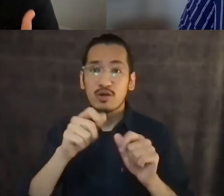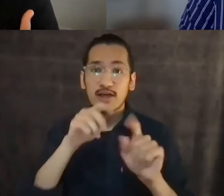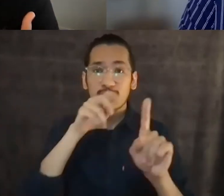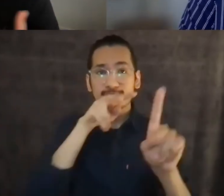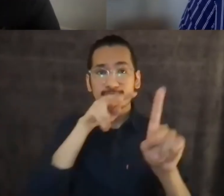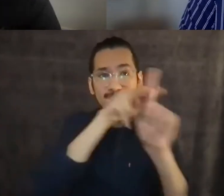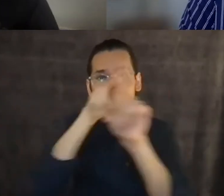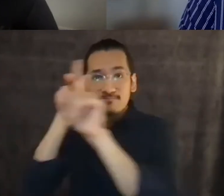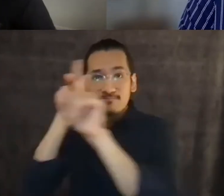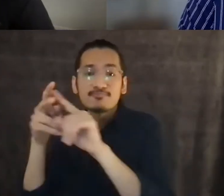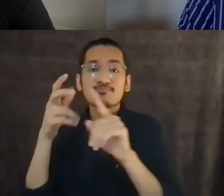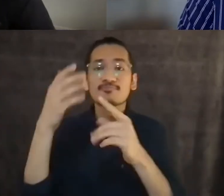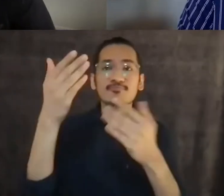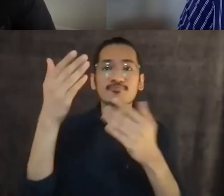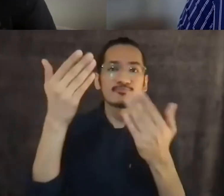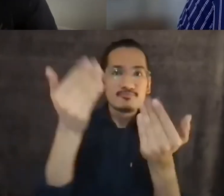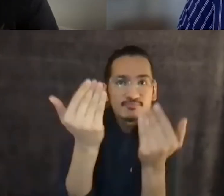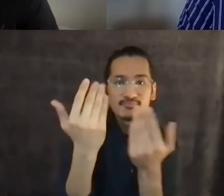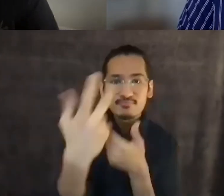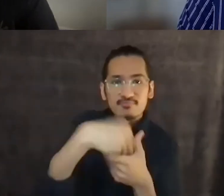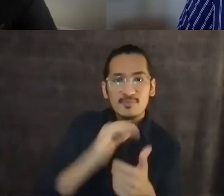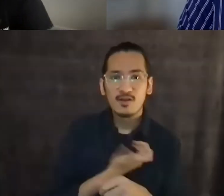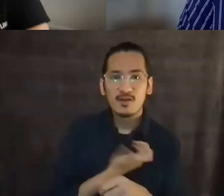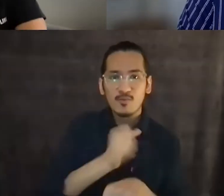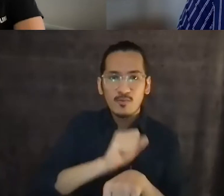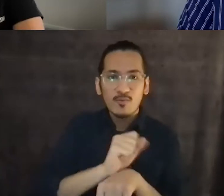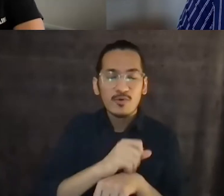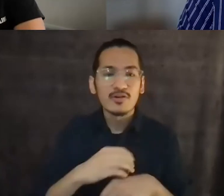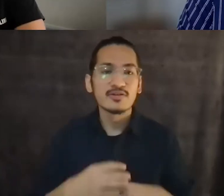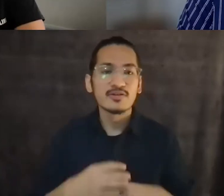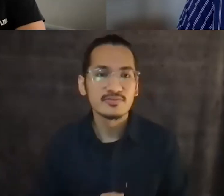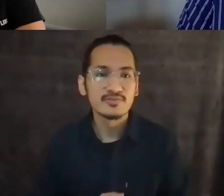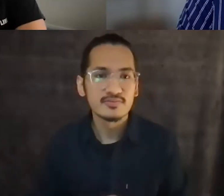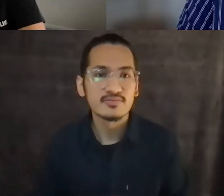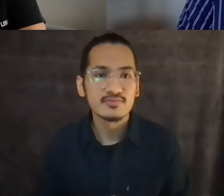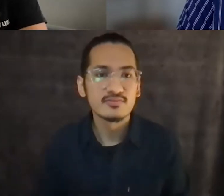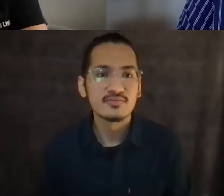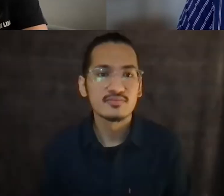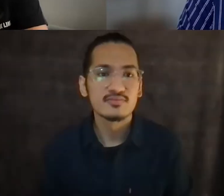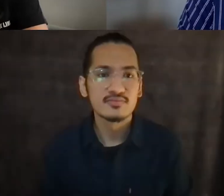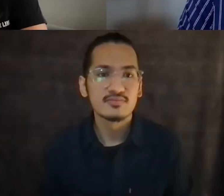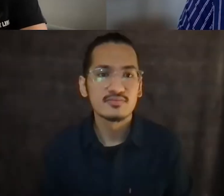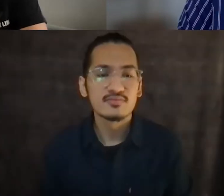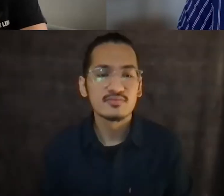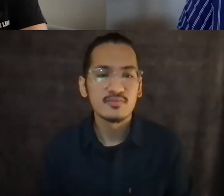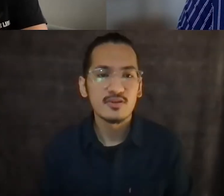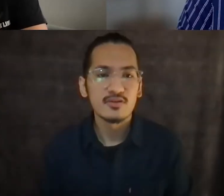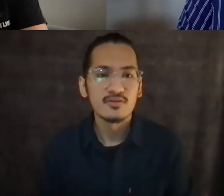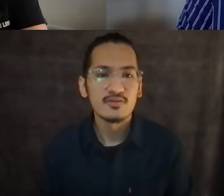Aina really asks us to do, and this is something I learned from Nawahi, who is a